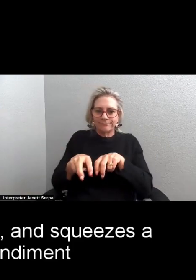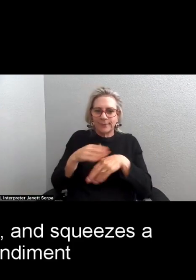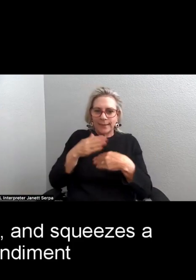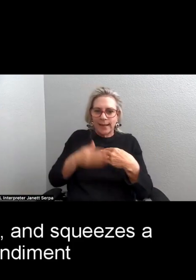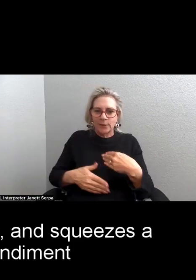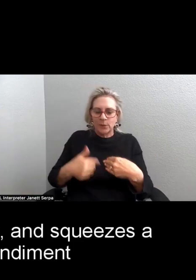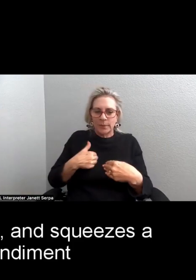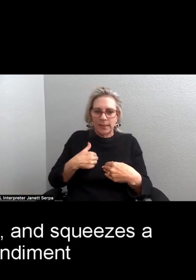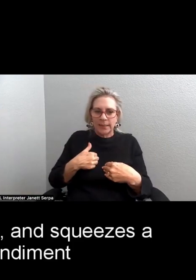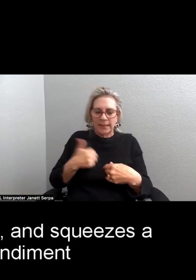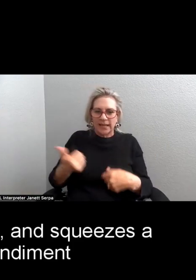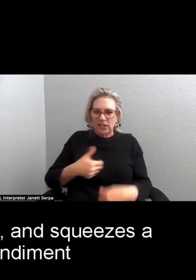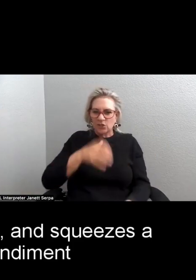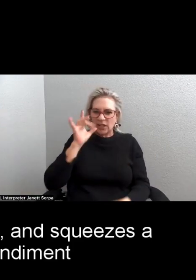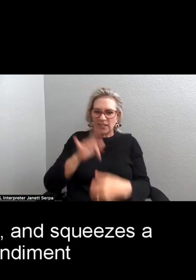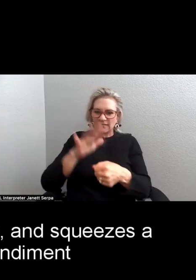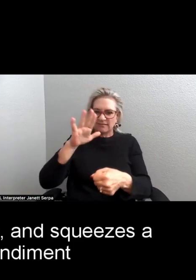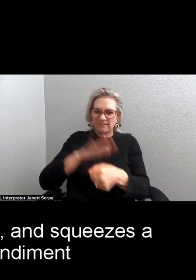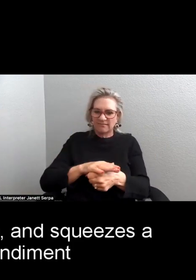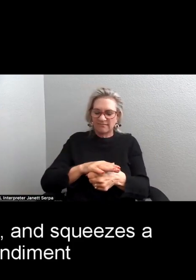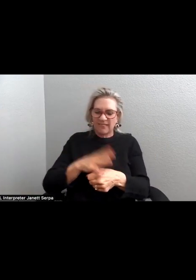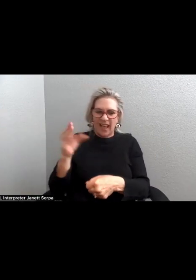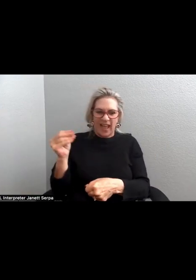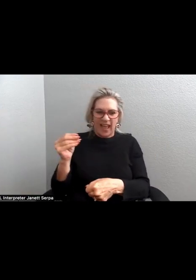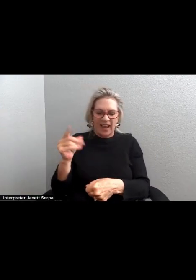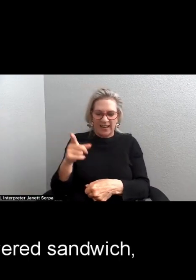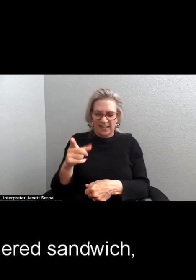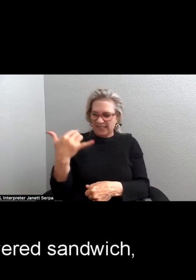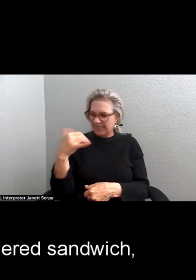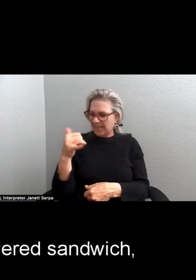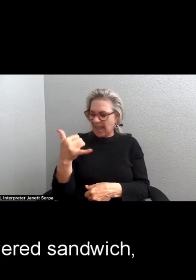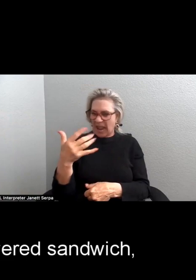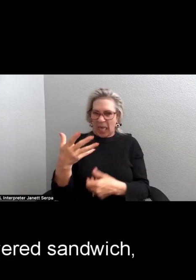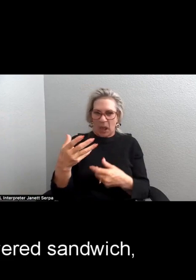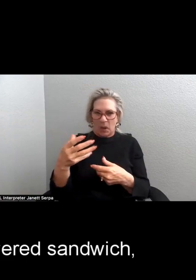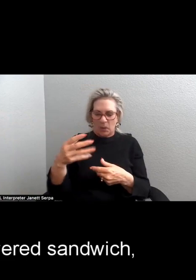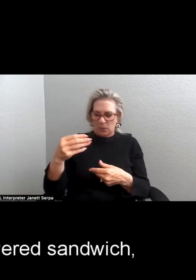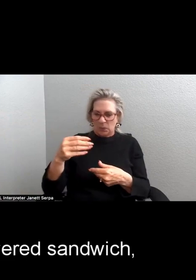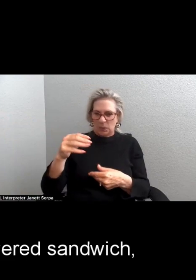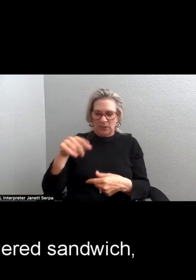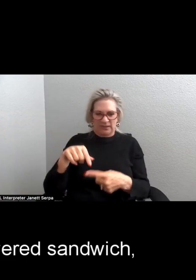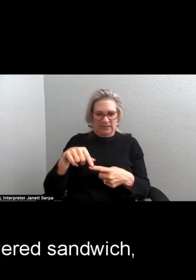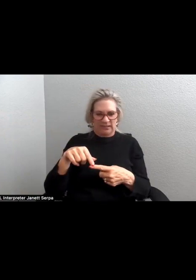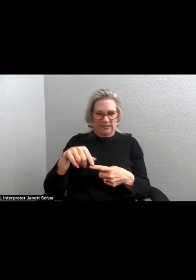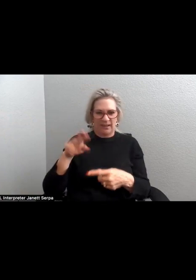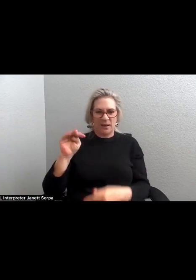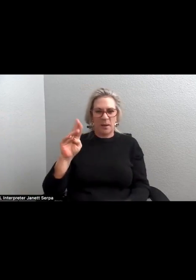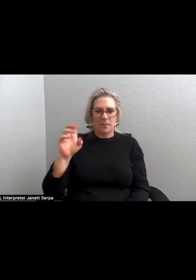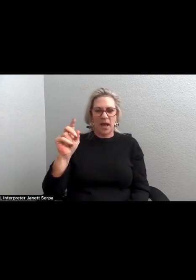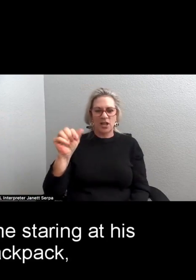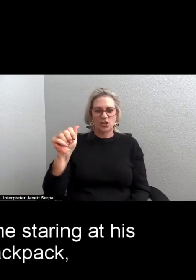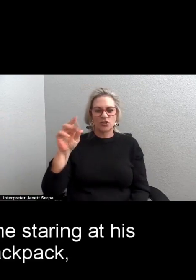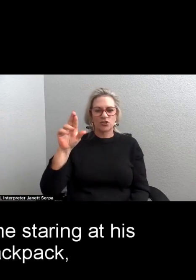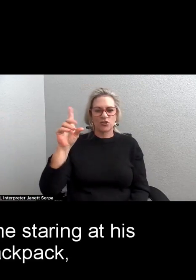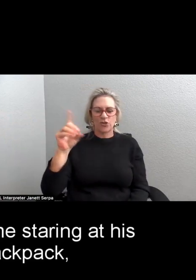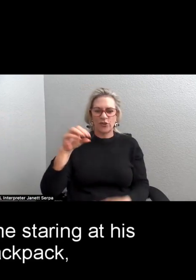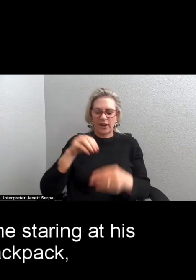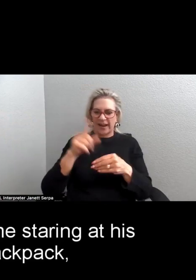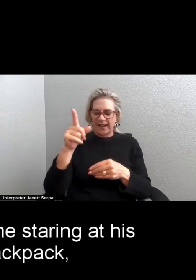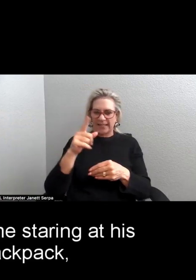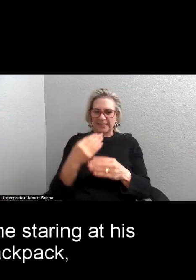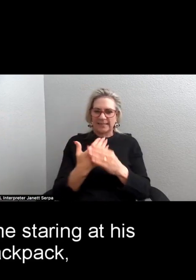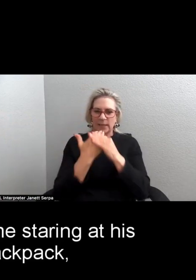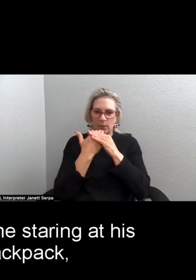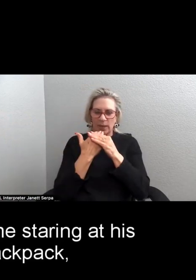cola and squeezes a yellow condiment into his many-layered sandwich, that he catches